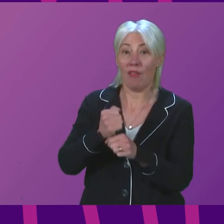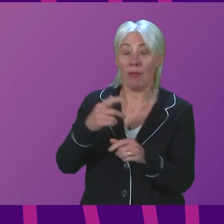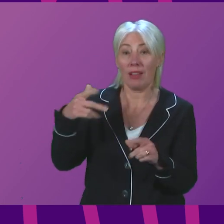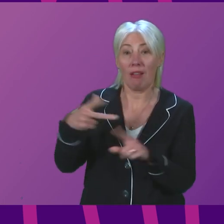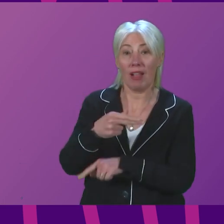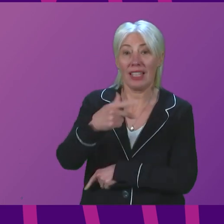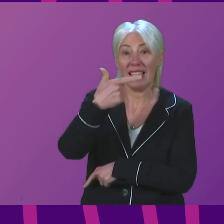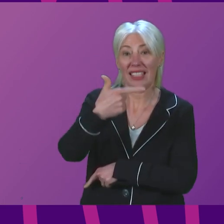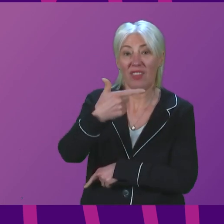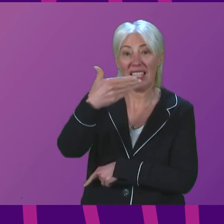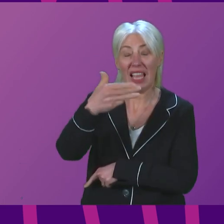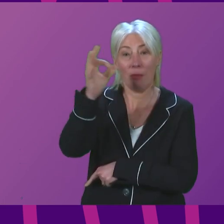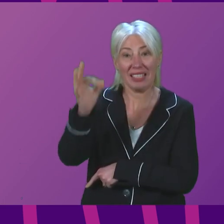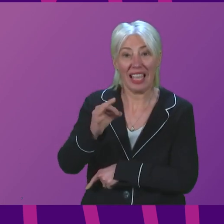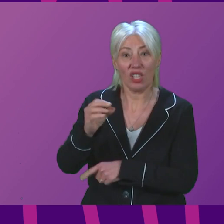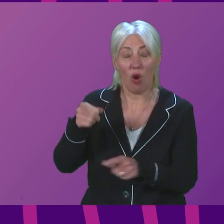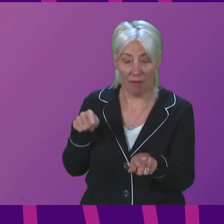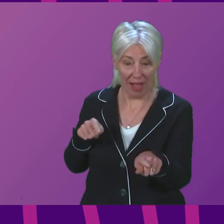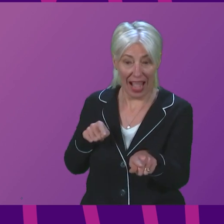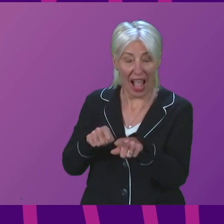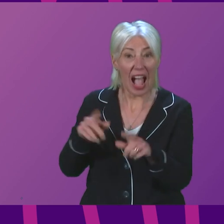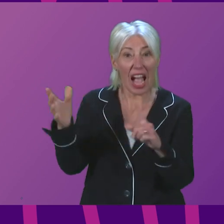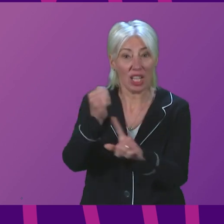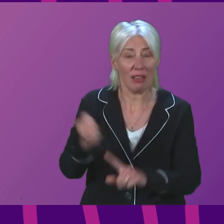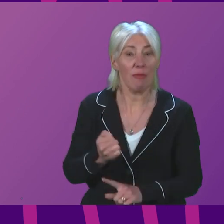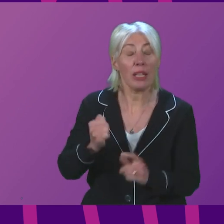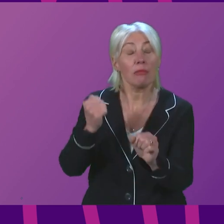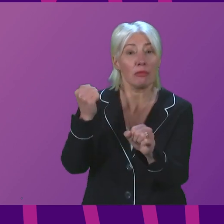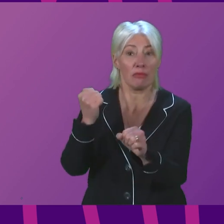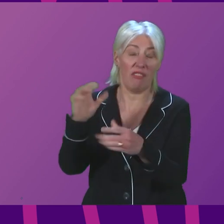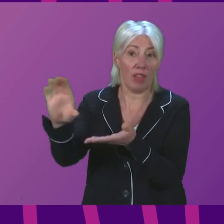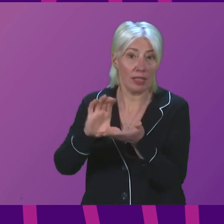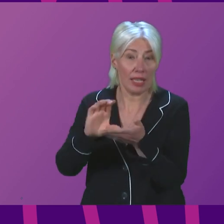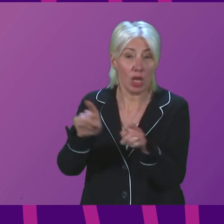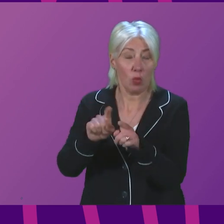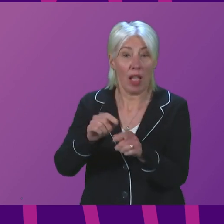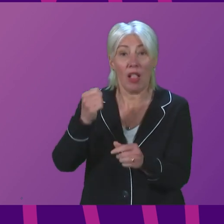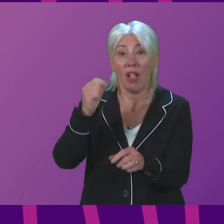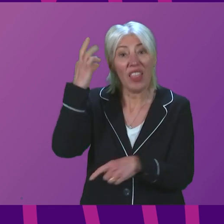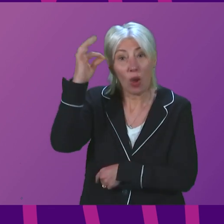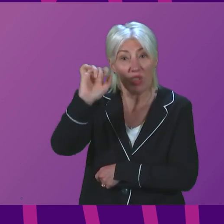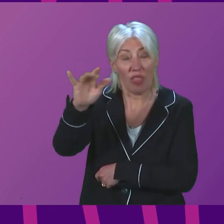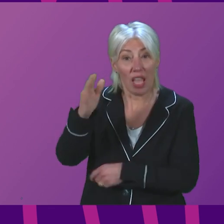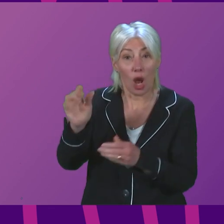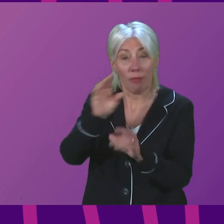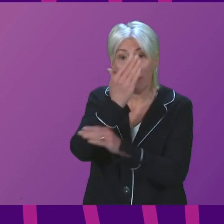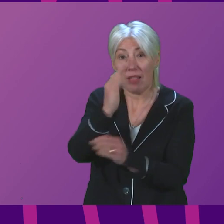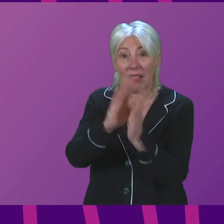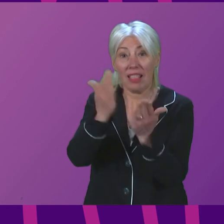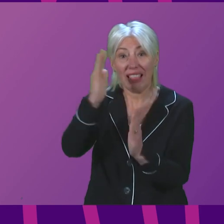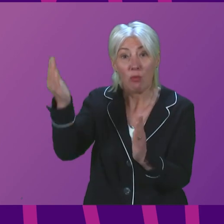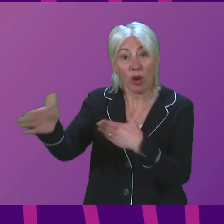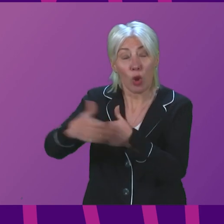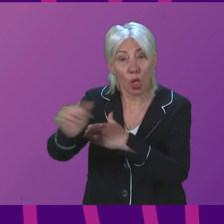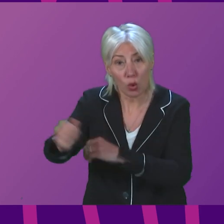of attainment funding and for whom the SNP Council is closing the library? First Minister. Of course, the decisions